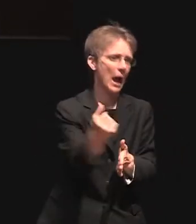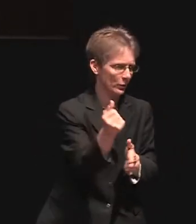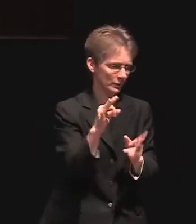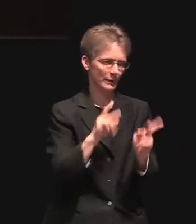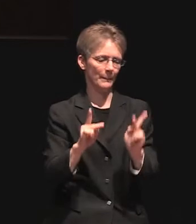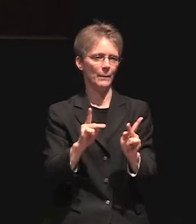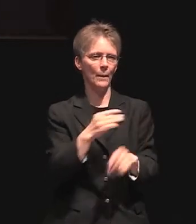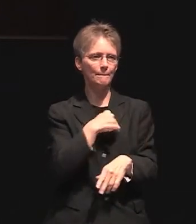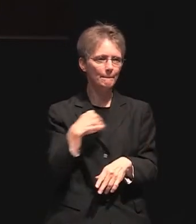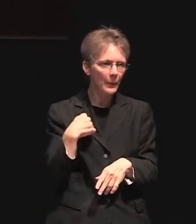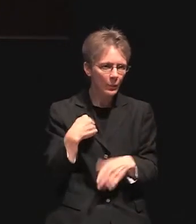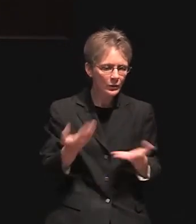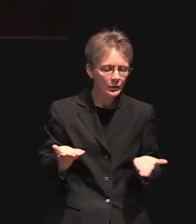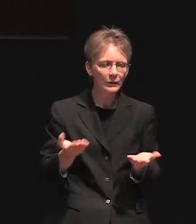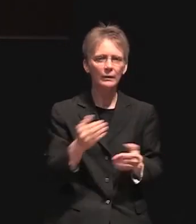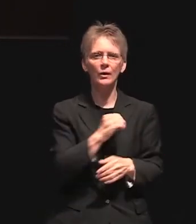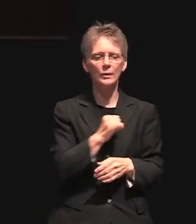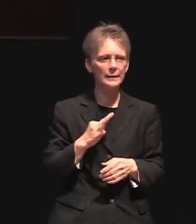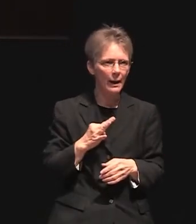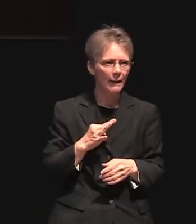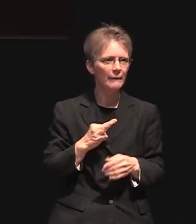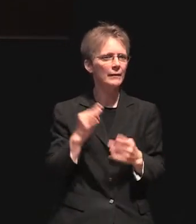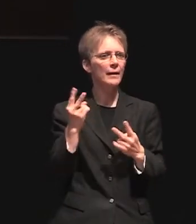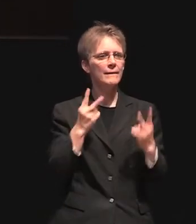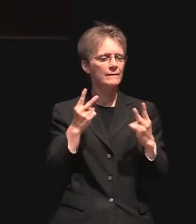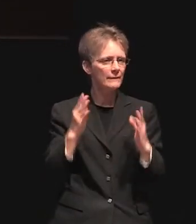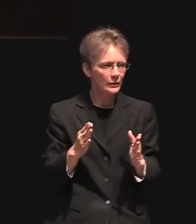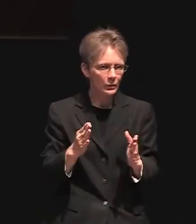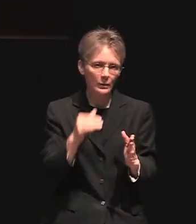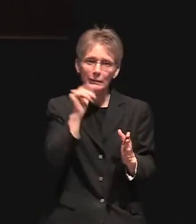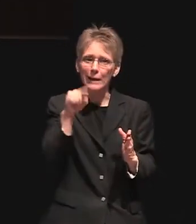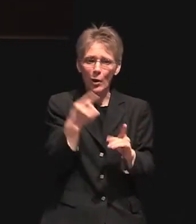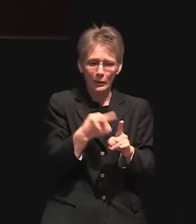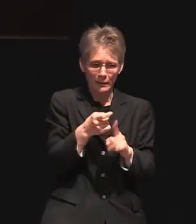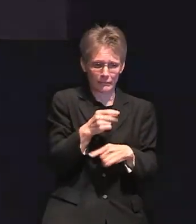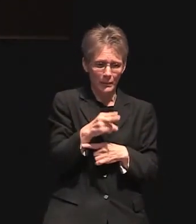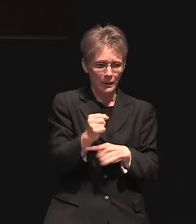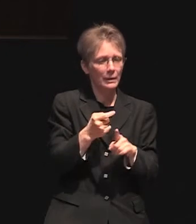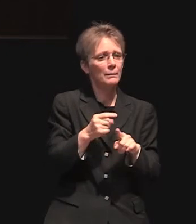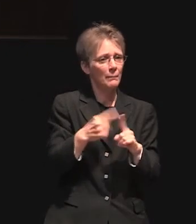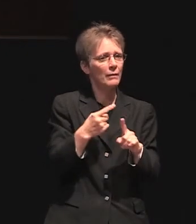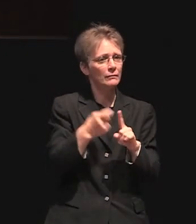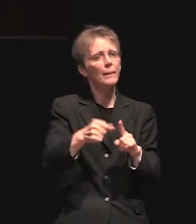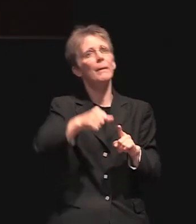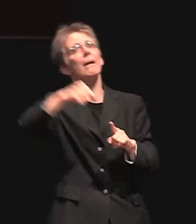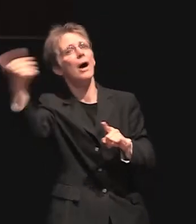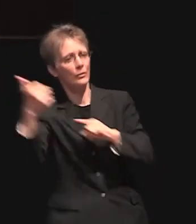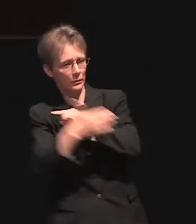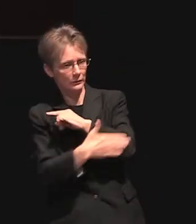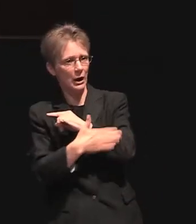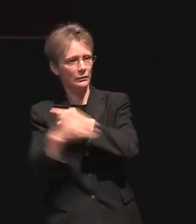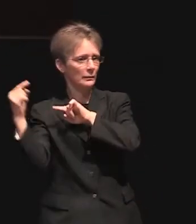staff visitors to the capitol uh not only from this country but from abroad will be able to